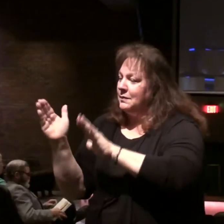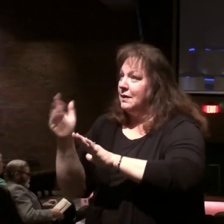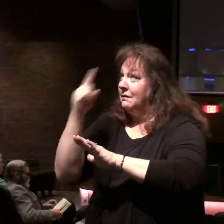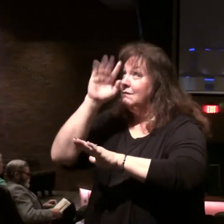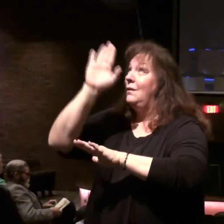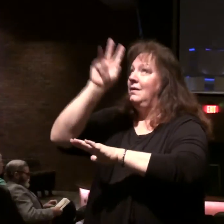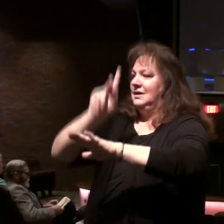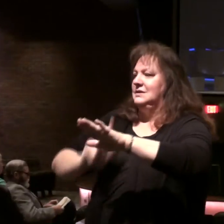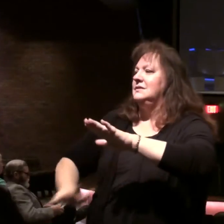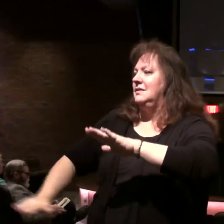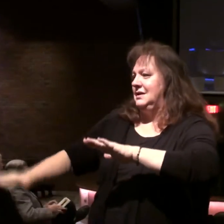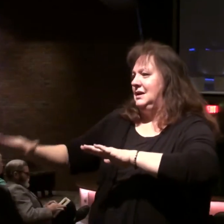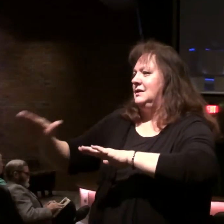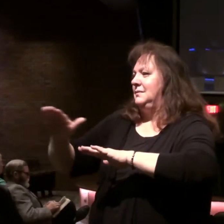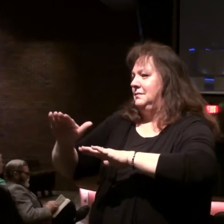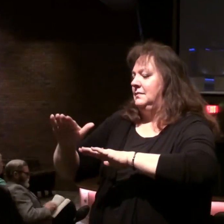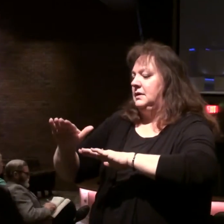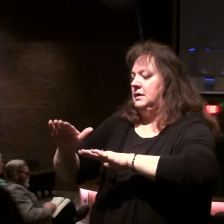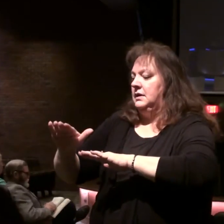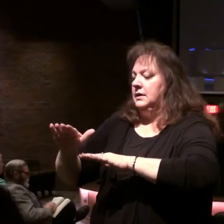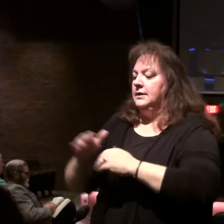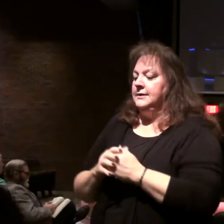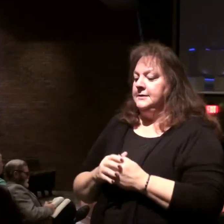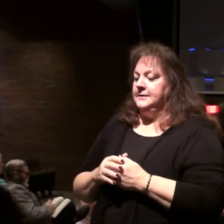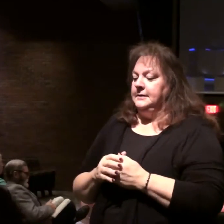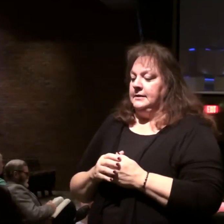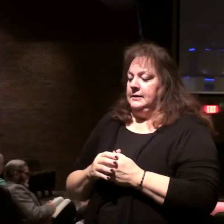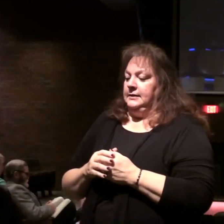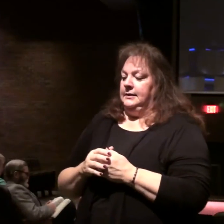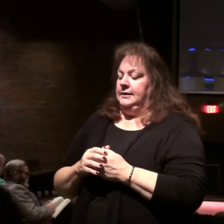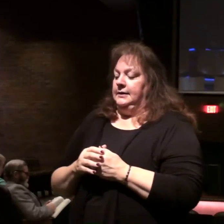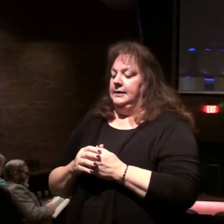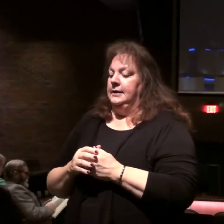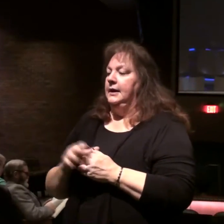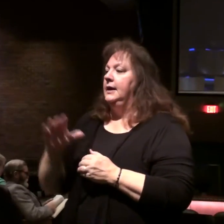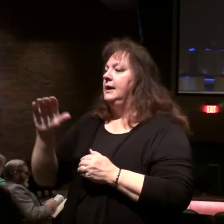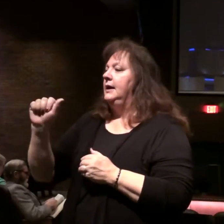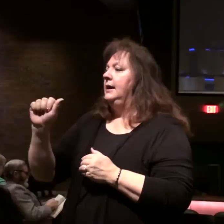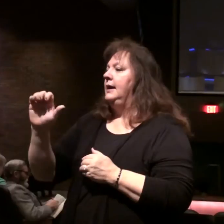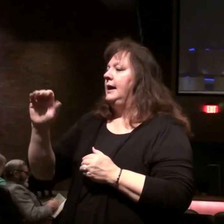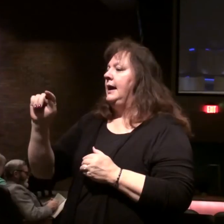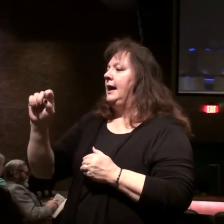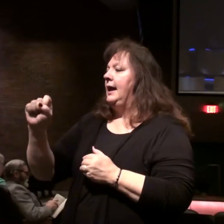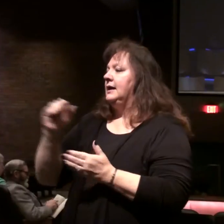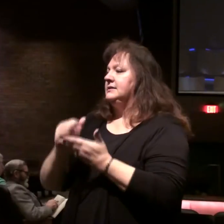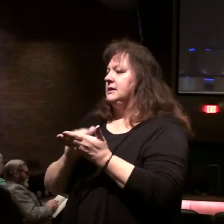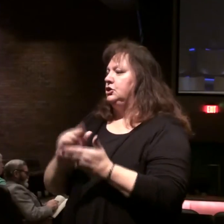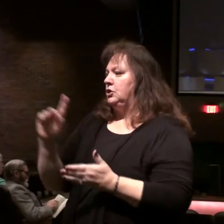kingdom. Come back come and stop in Acts chapter 1.